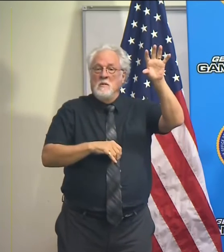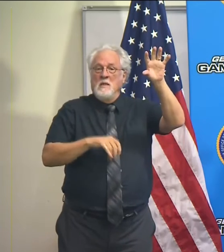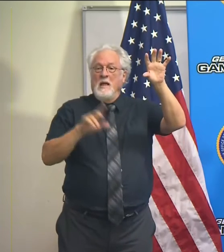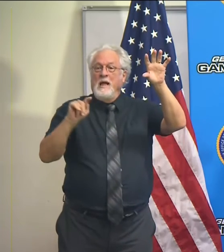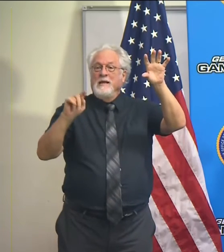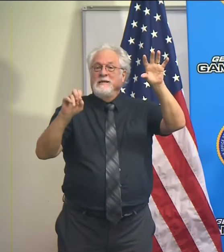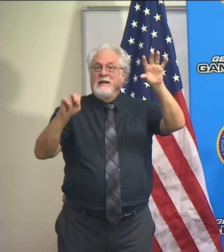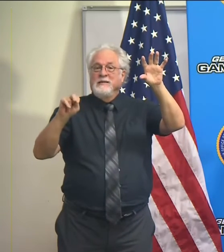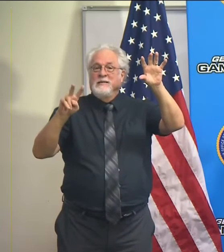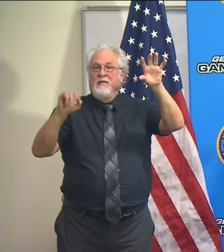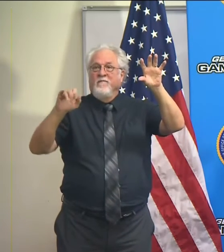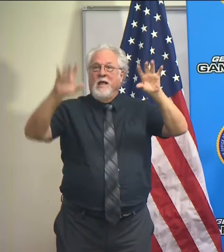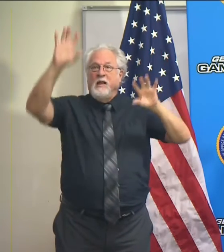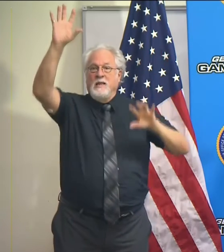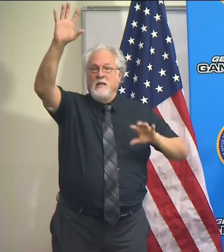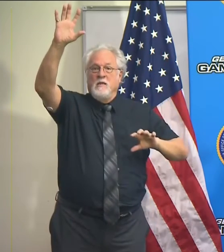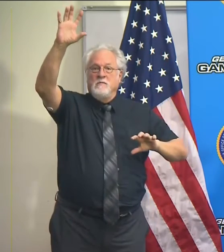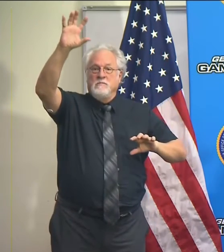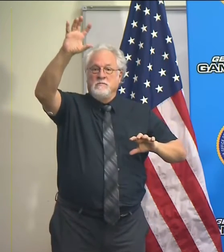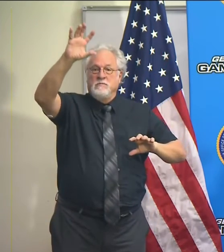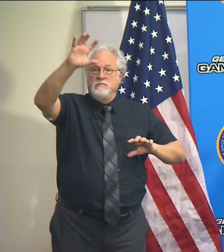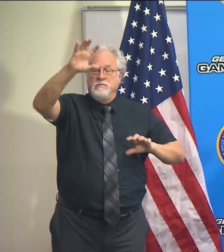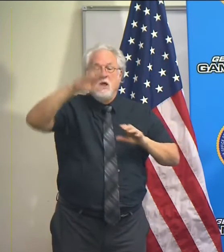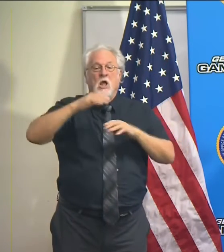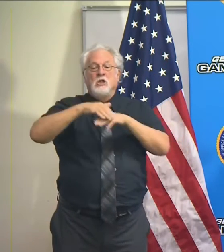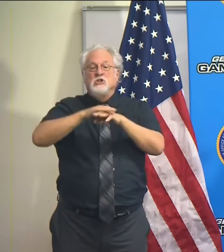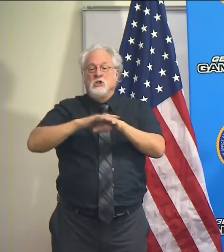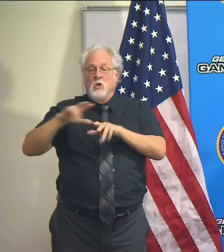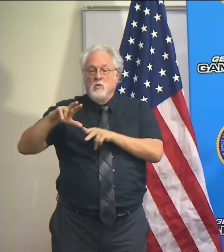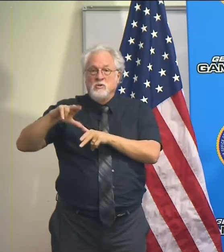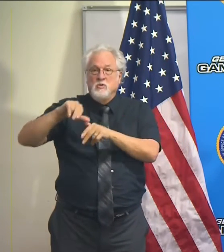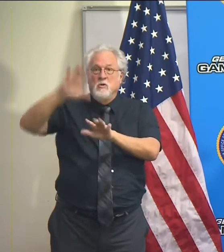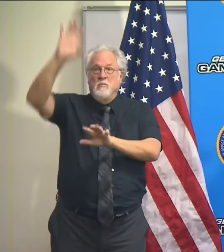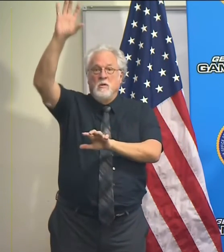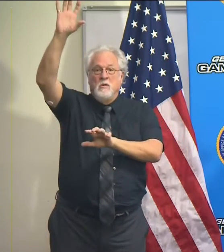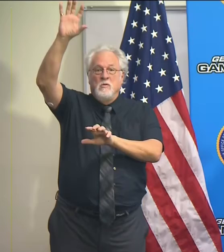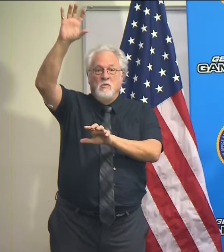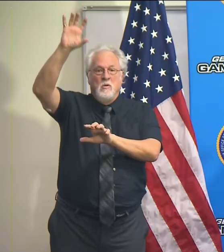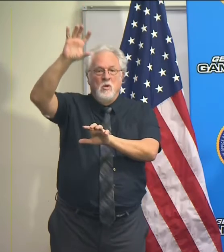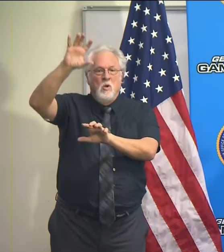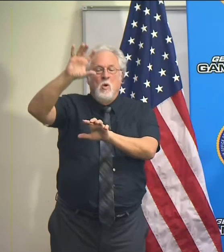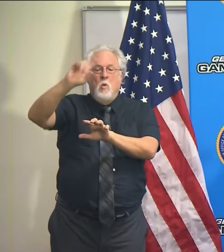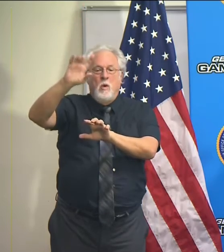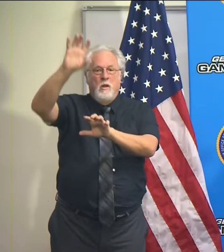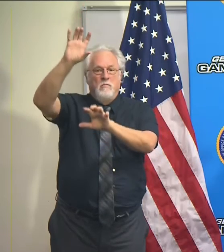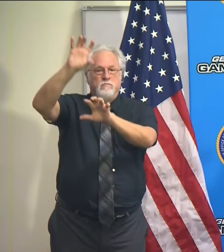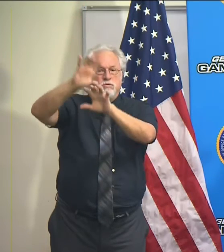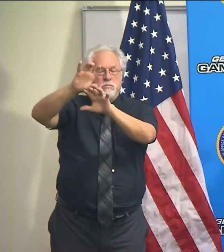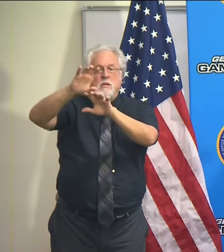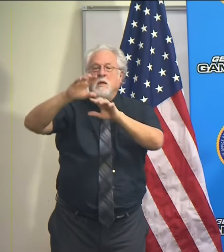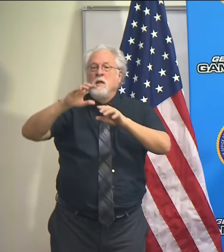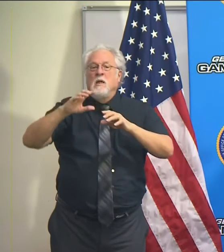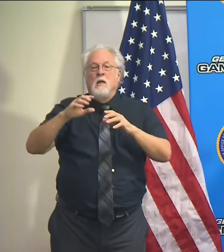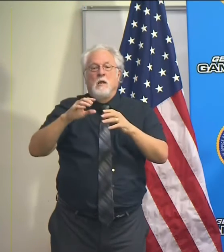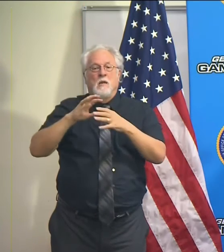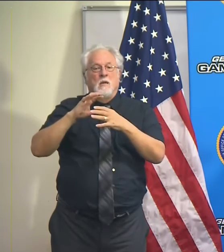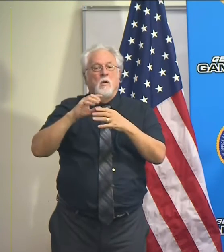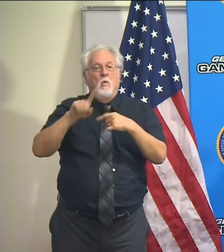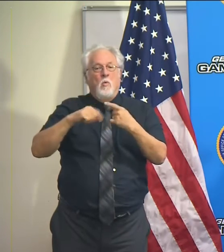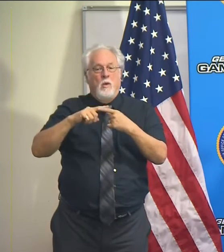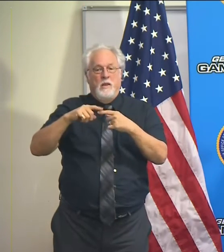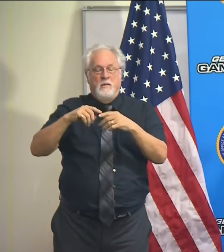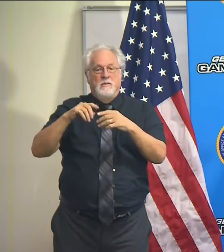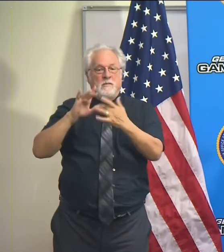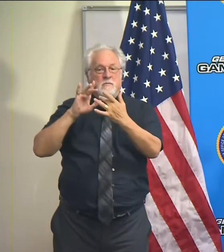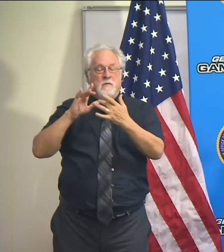Tennessee Valley and a very slow-moving storm, and the question became where would those two things be in relation to one another when they